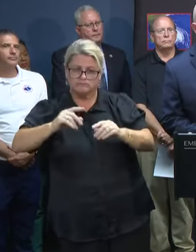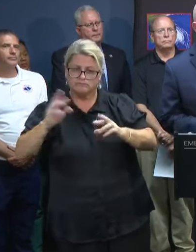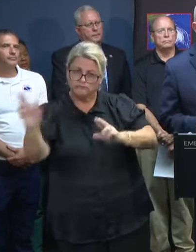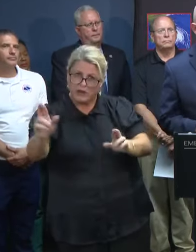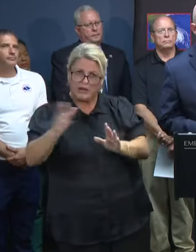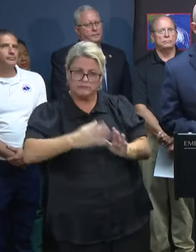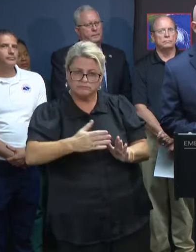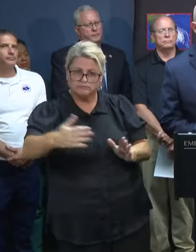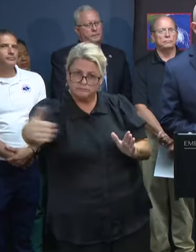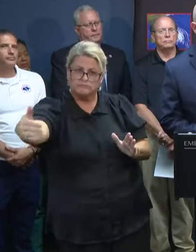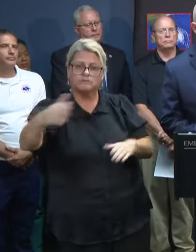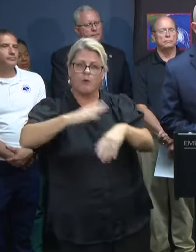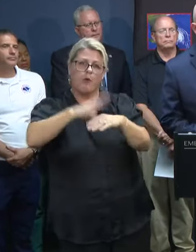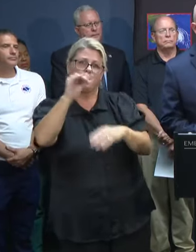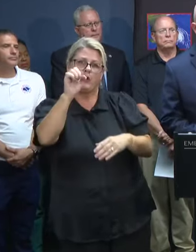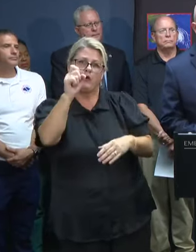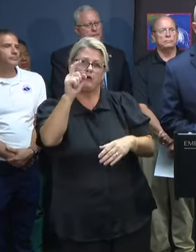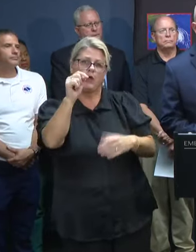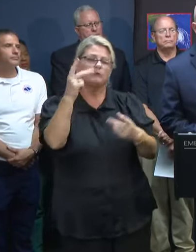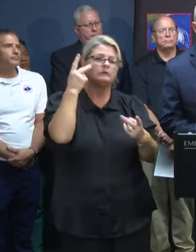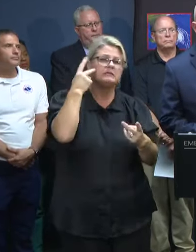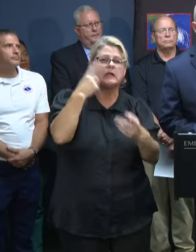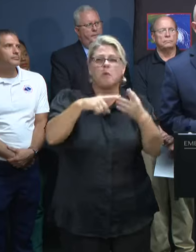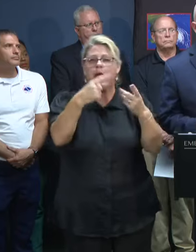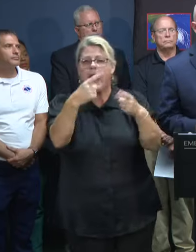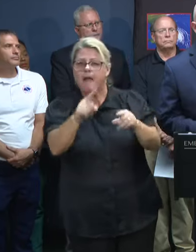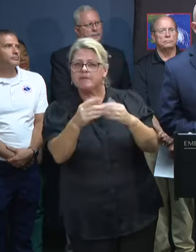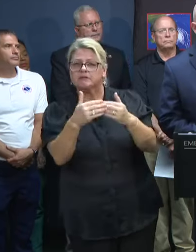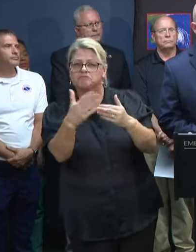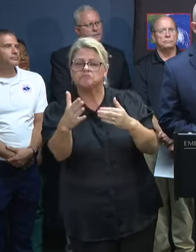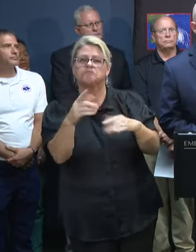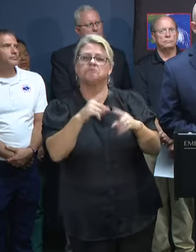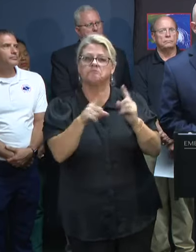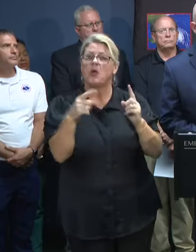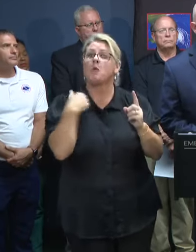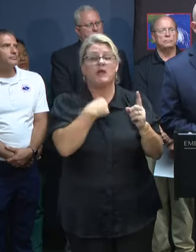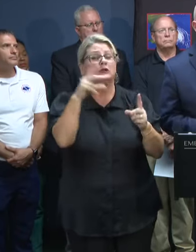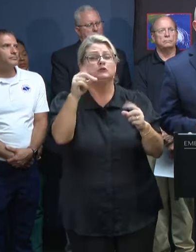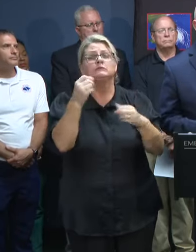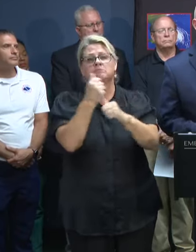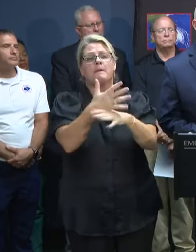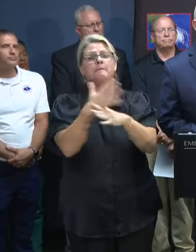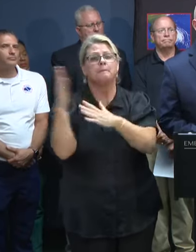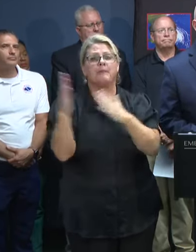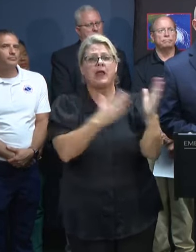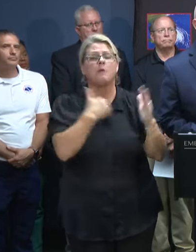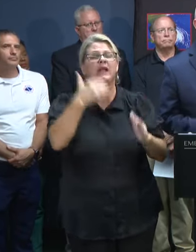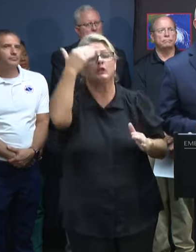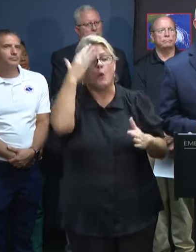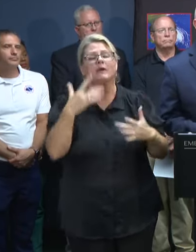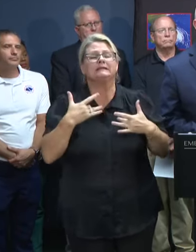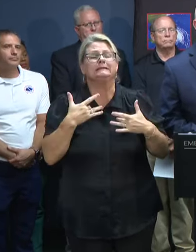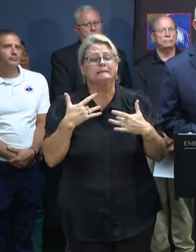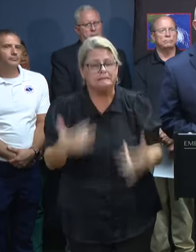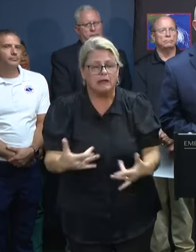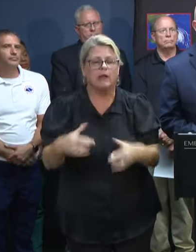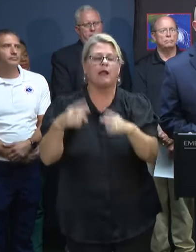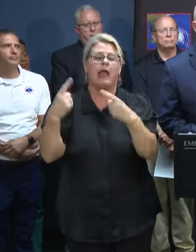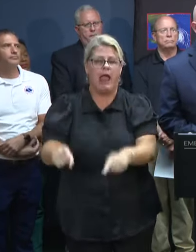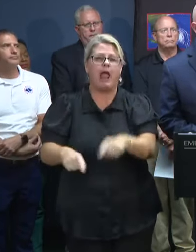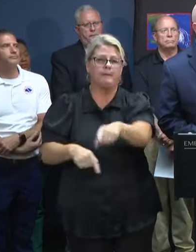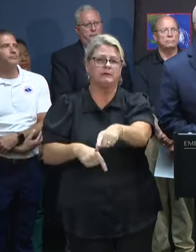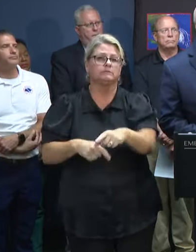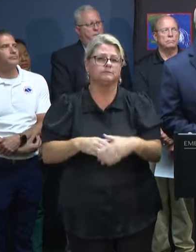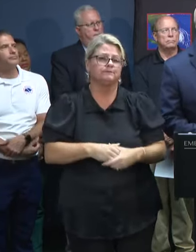each event is different, and we'll see what kind of pops up from there. But we have been preparing and knowing where we know usually have some challenges and issues to be ready